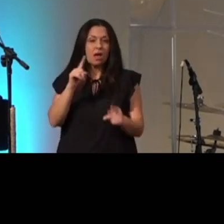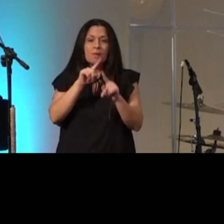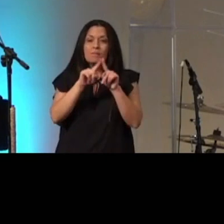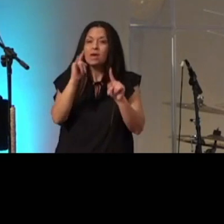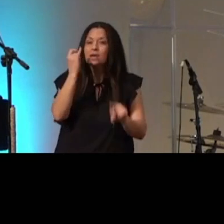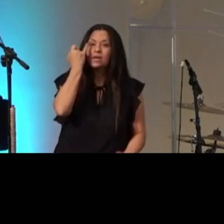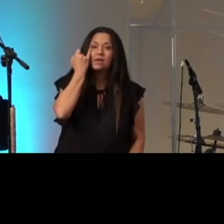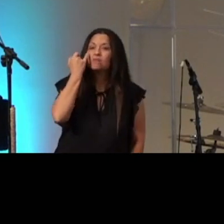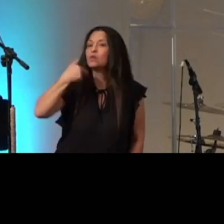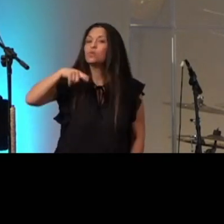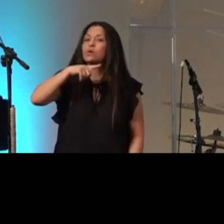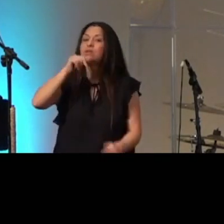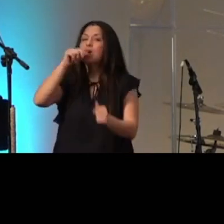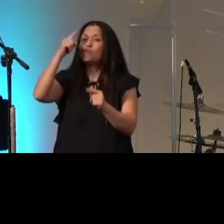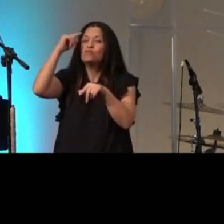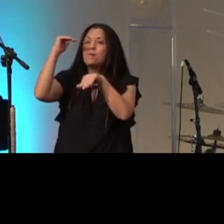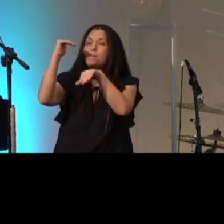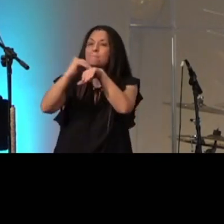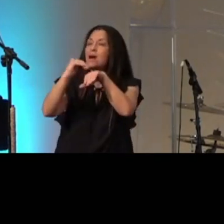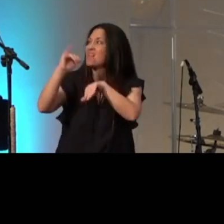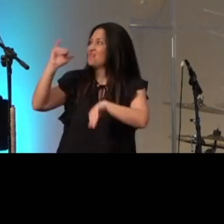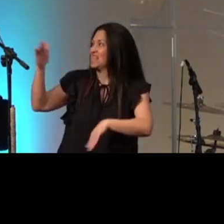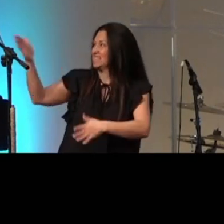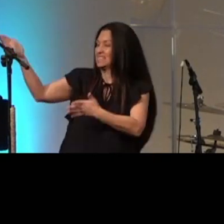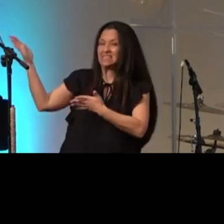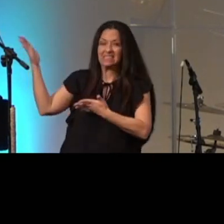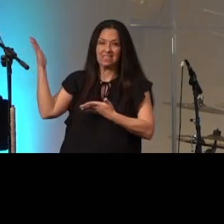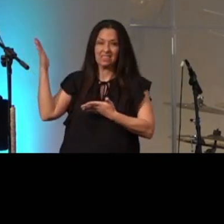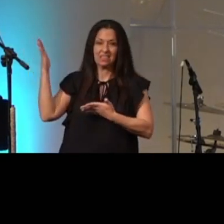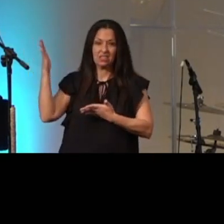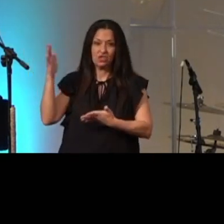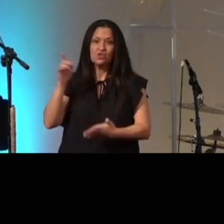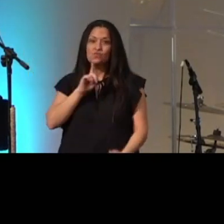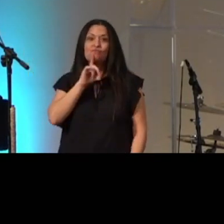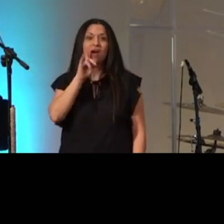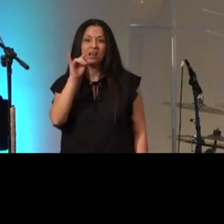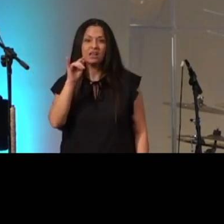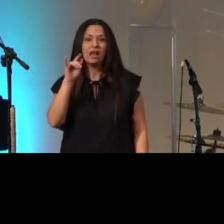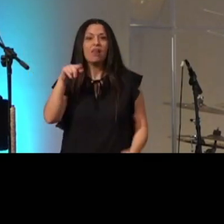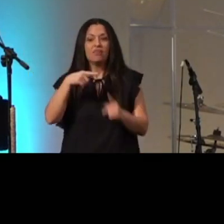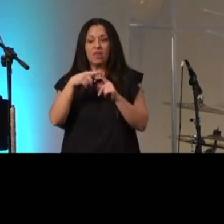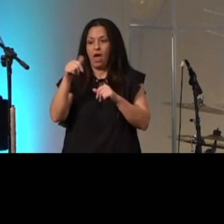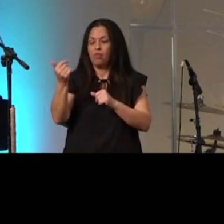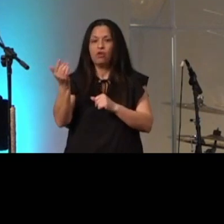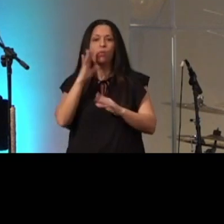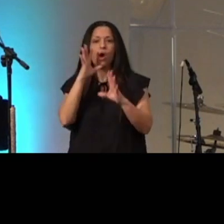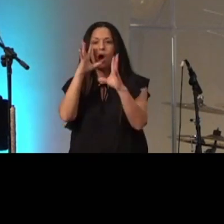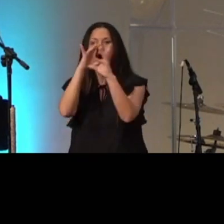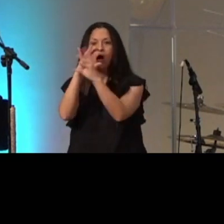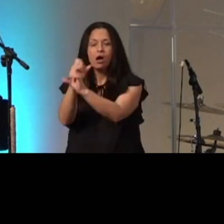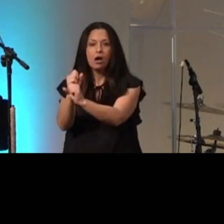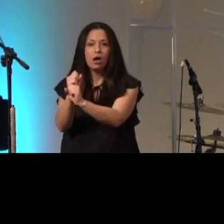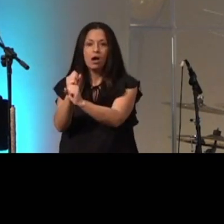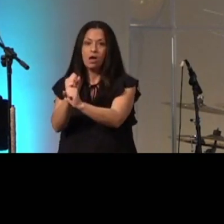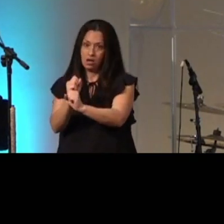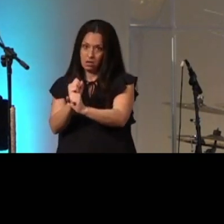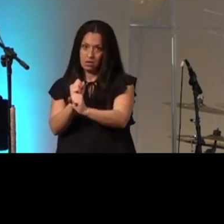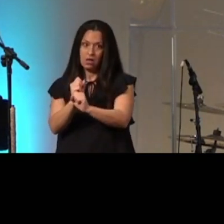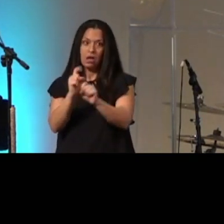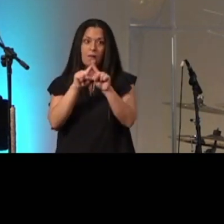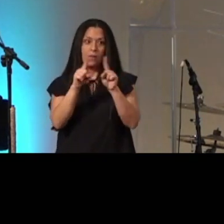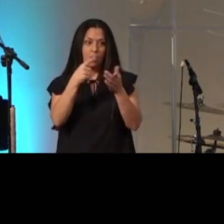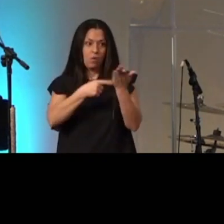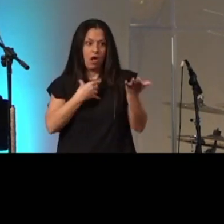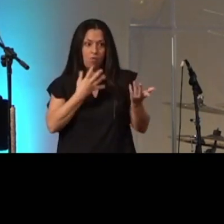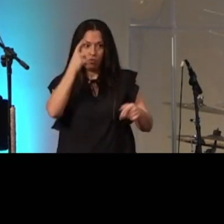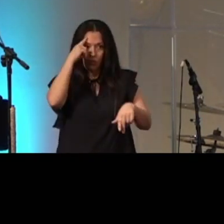this reality continuously that can consume us those things aren't a bad thing but this morning what i want to remind myself